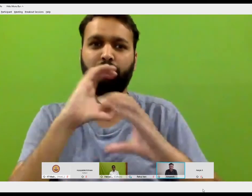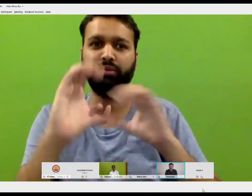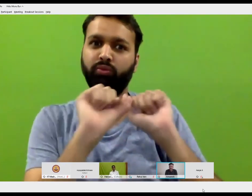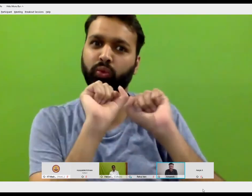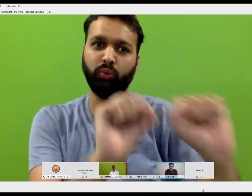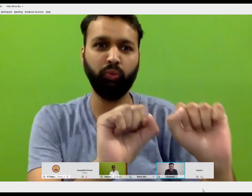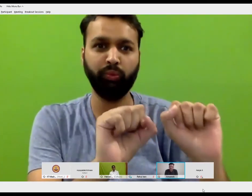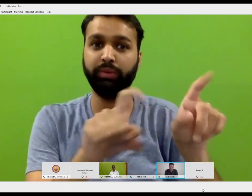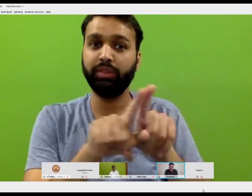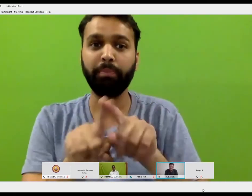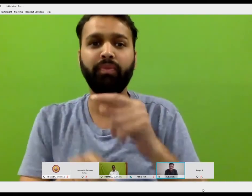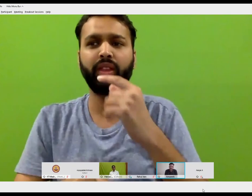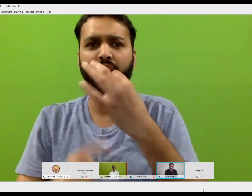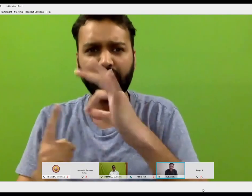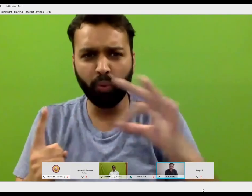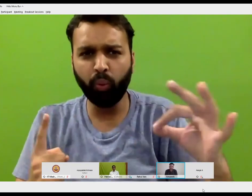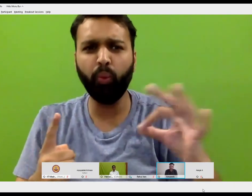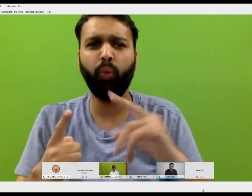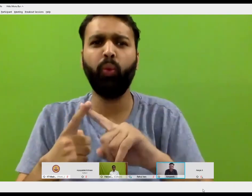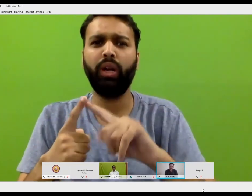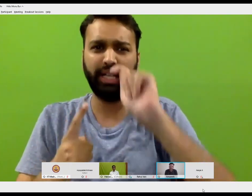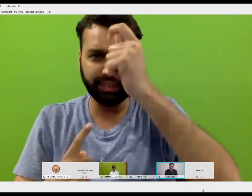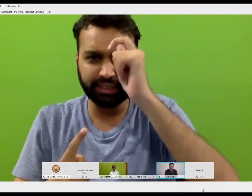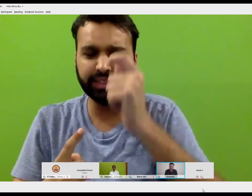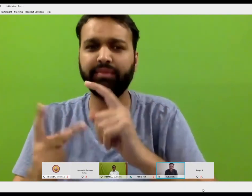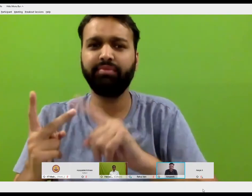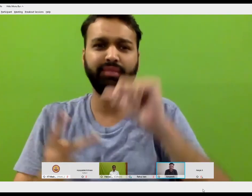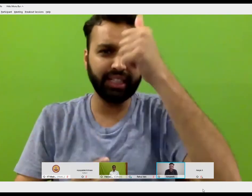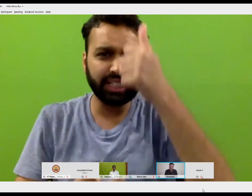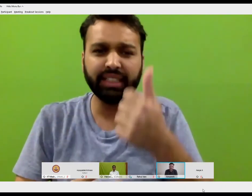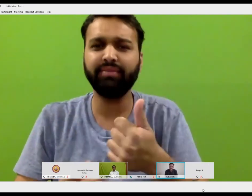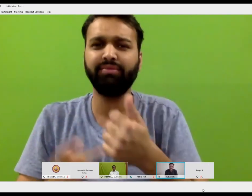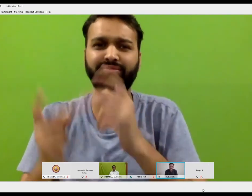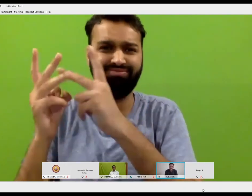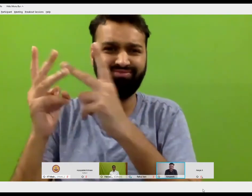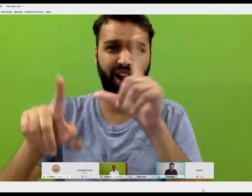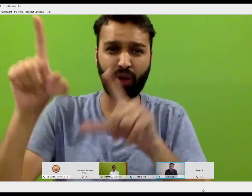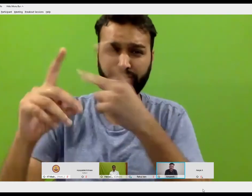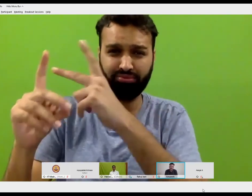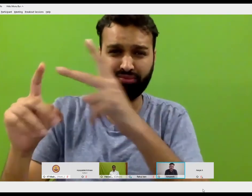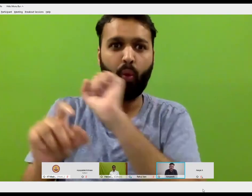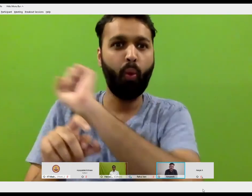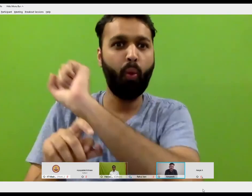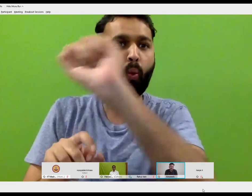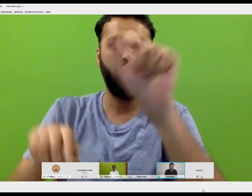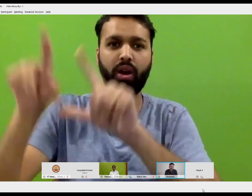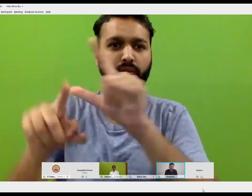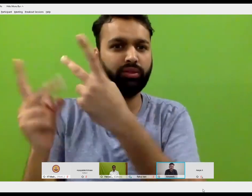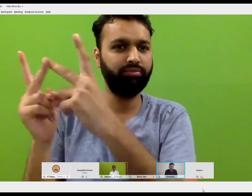very later in life. So deaf people also have their own communication way, just like how we have other